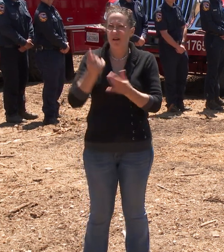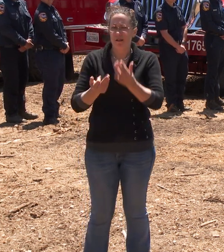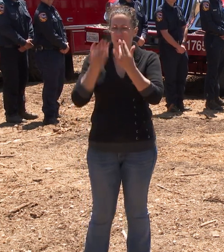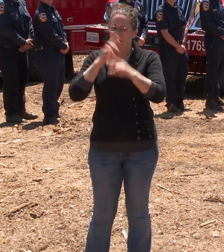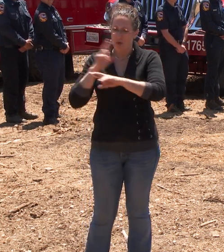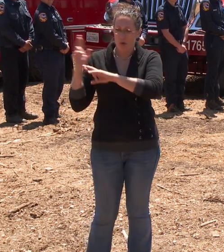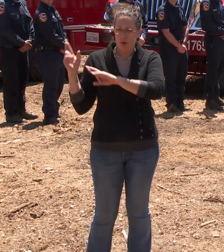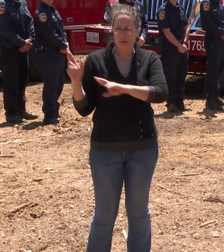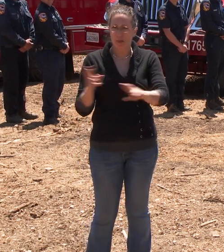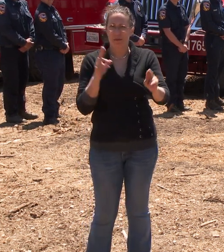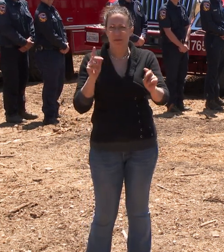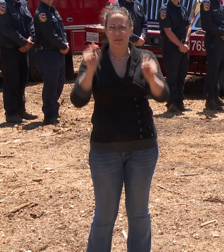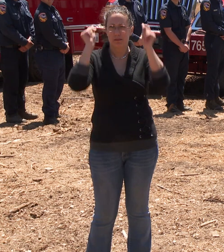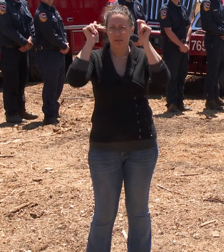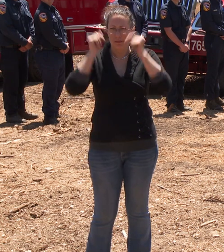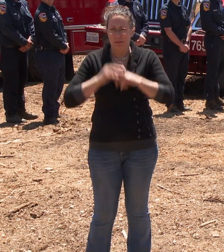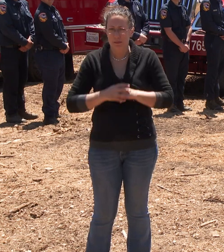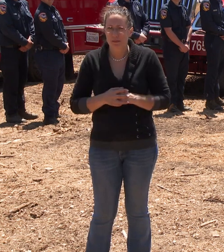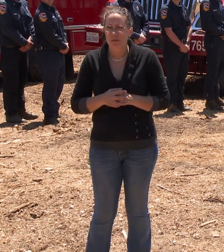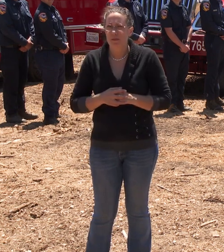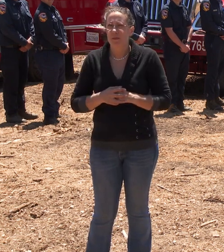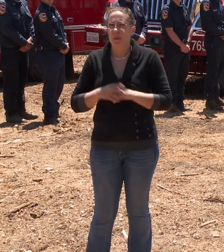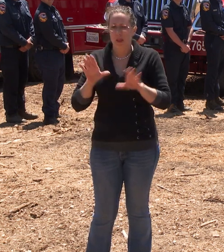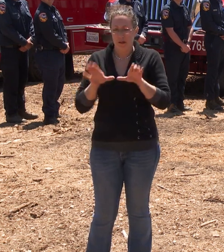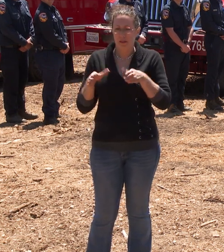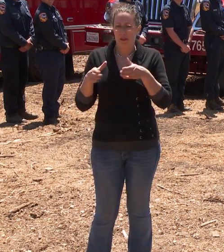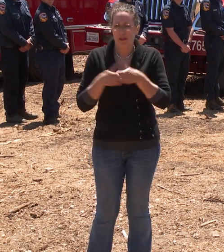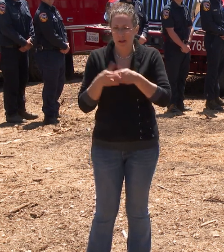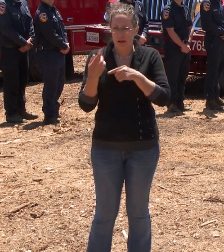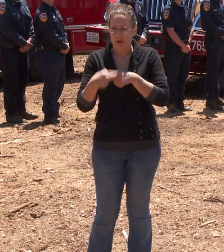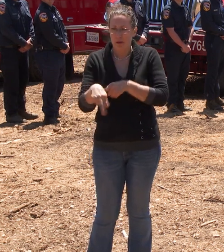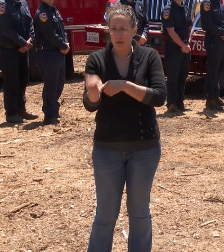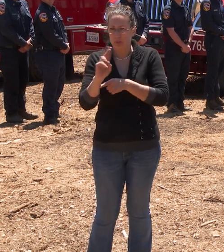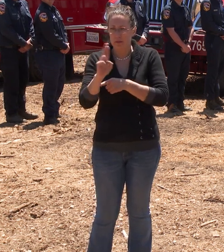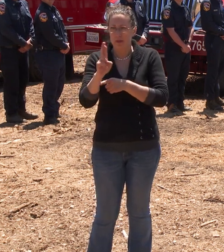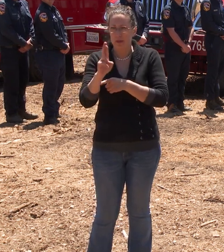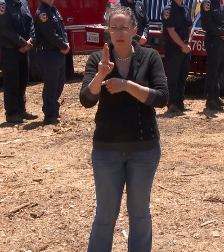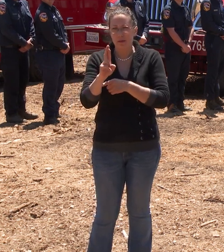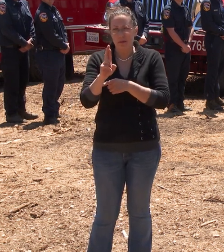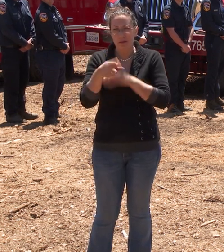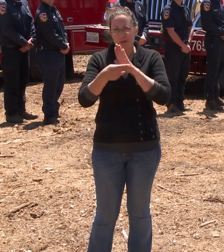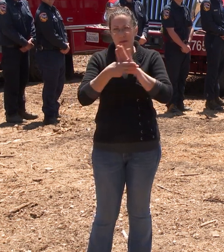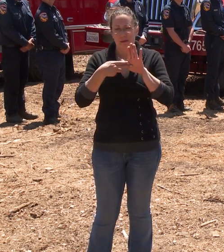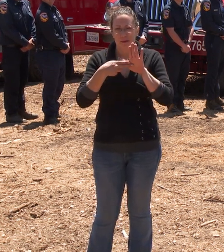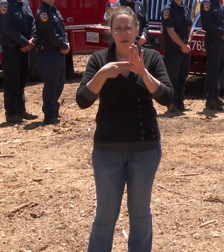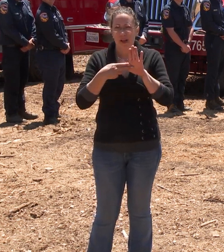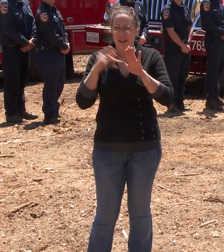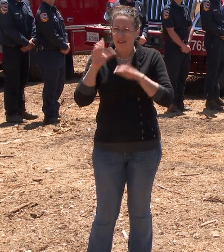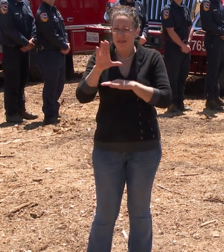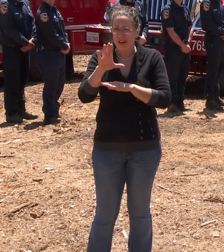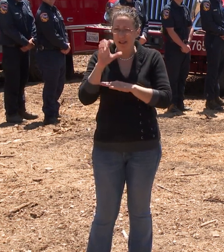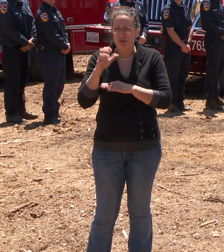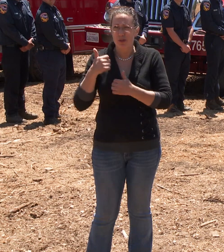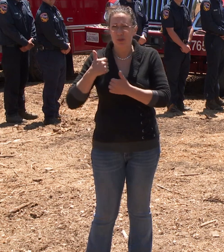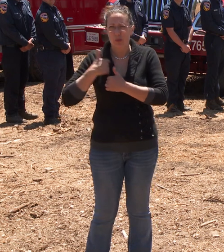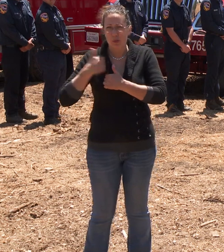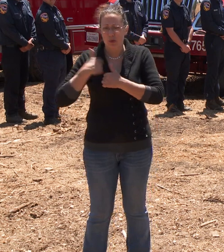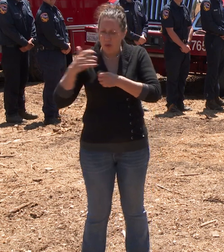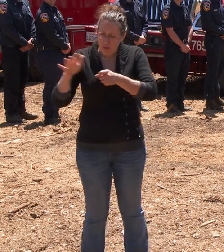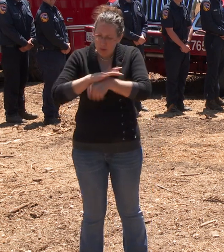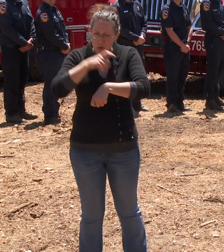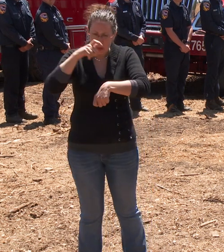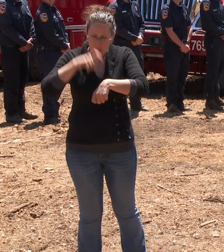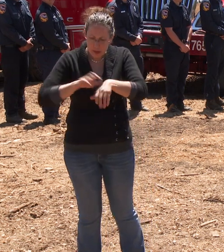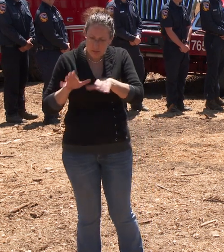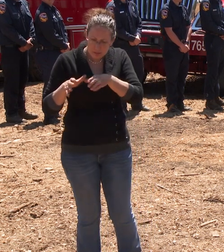respond at the earliest moment. Our task force rattlesnake is a almost 500 per soldier and airman full-time force